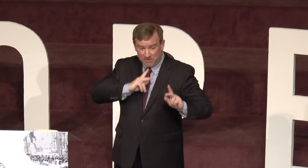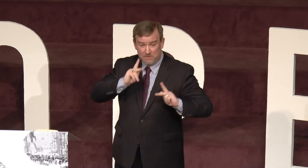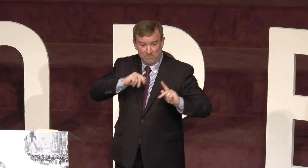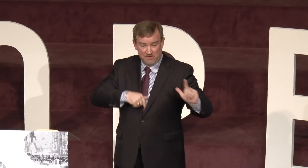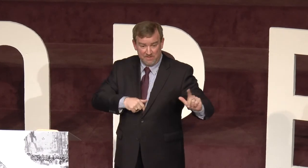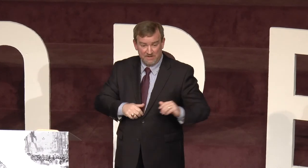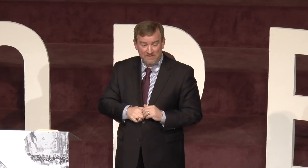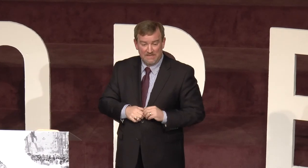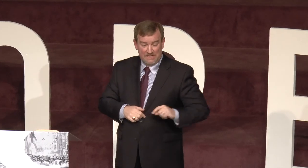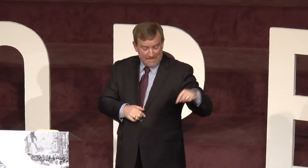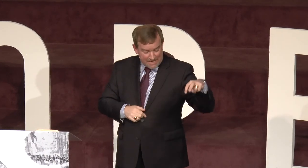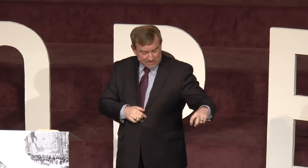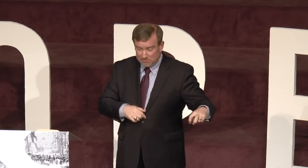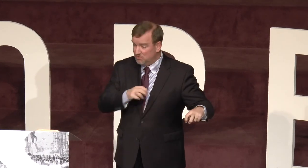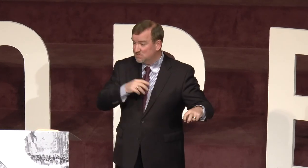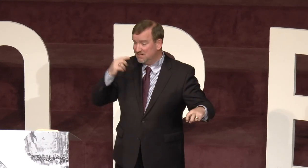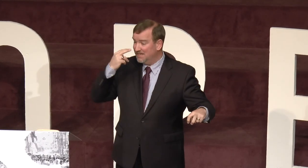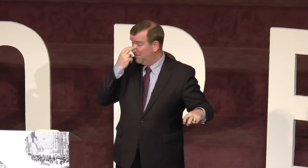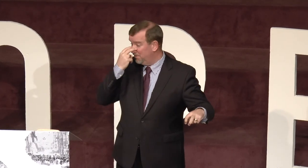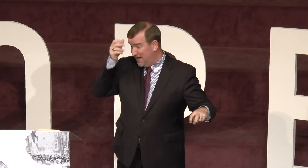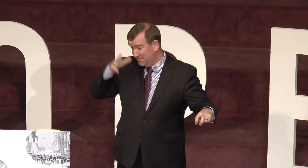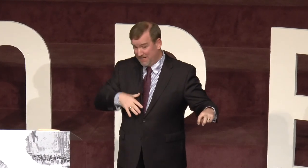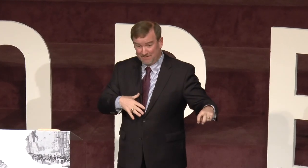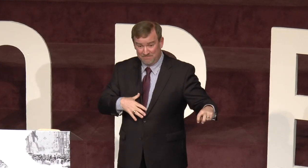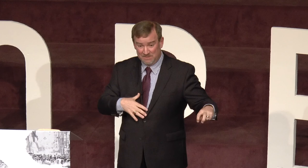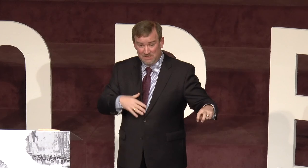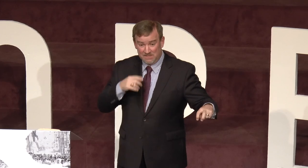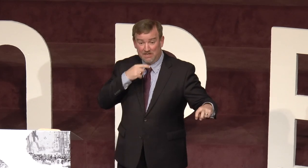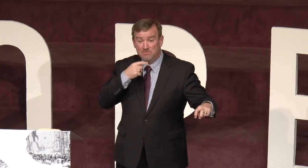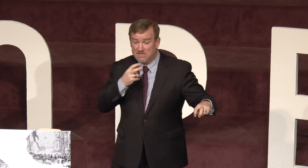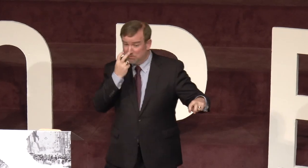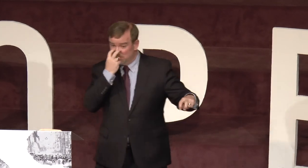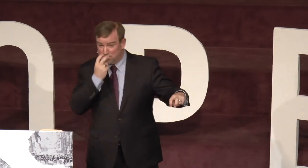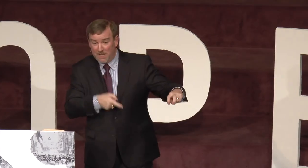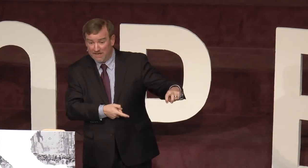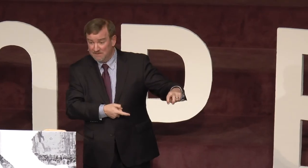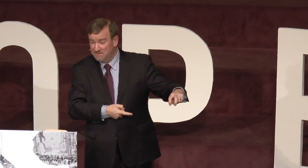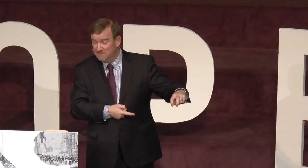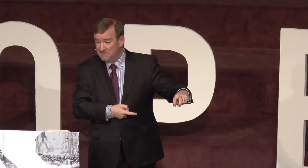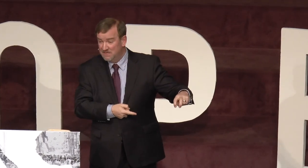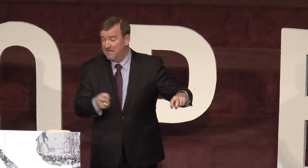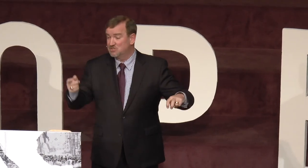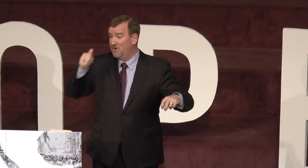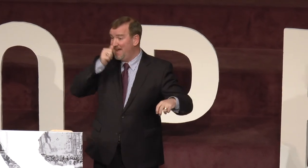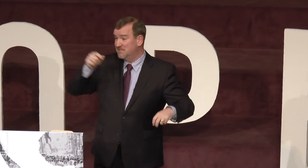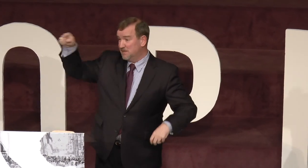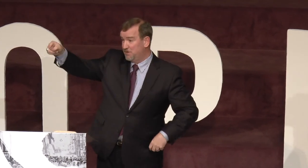hearing people that are there. And next to me was sitting a blind man. Now, he was hearing, but he was blind. And so Alan's up here